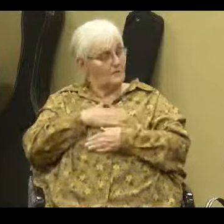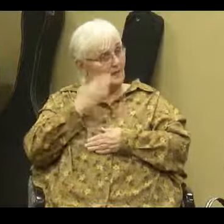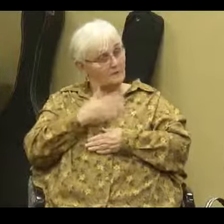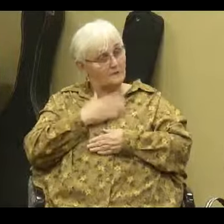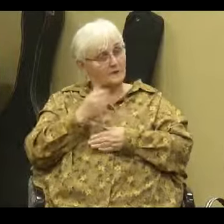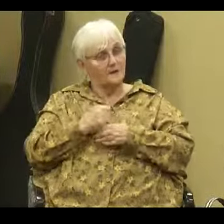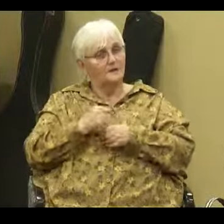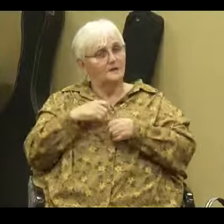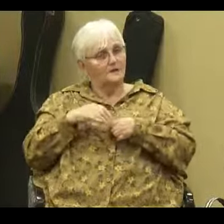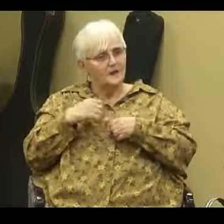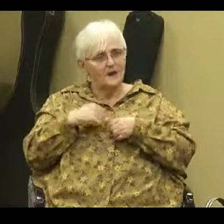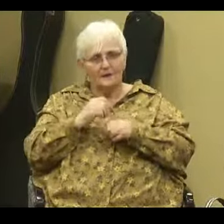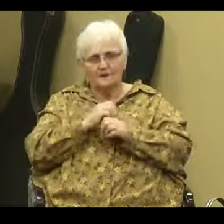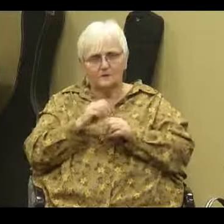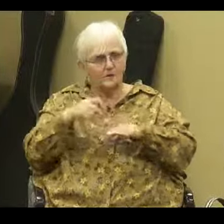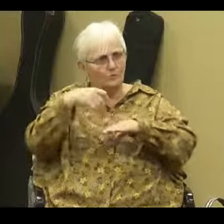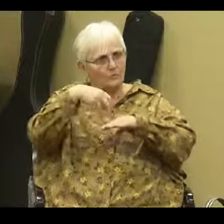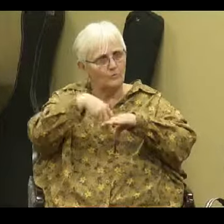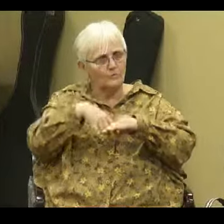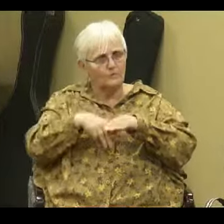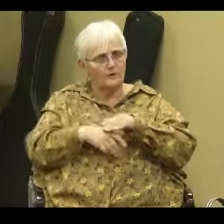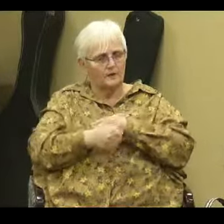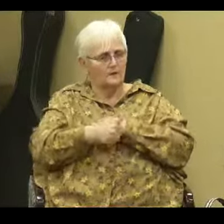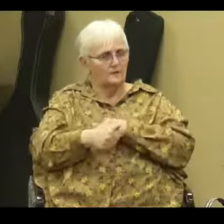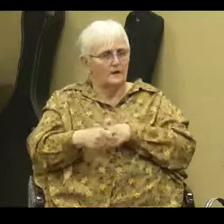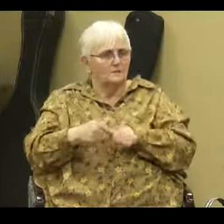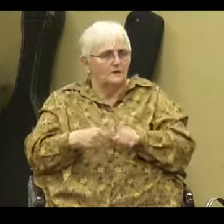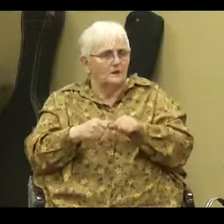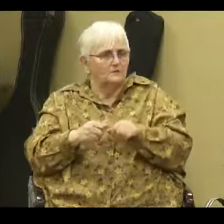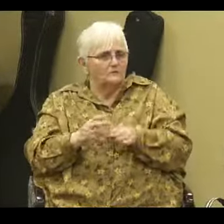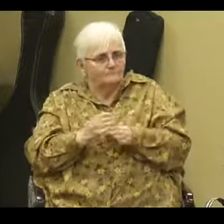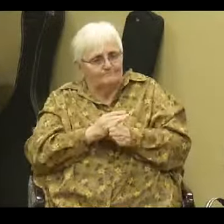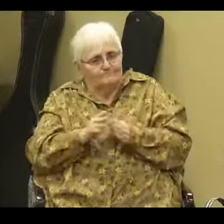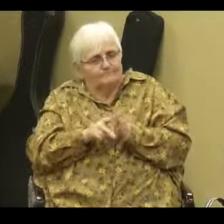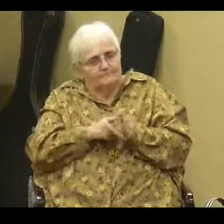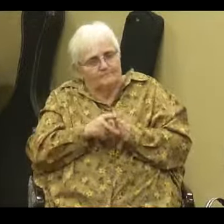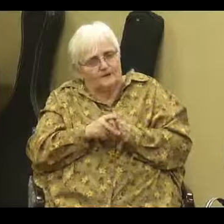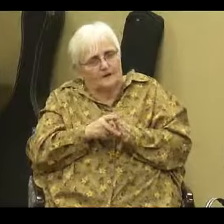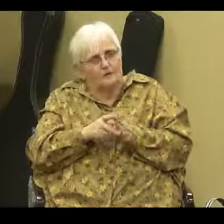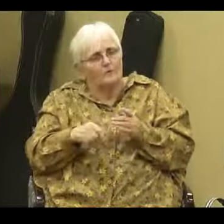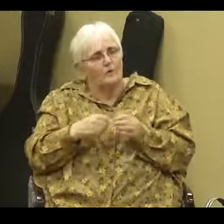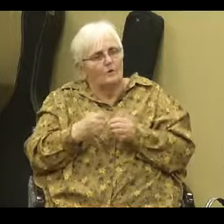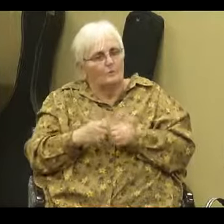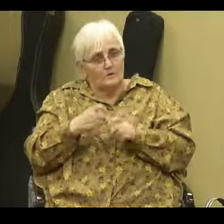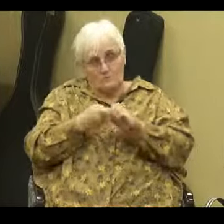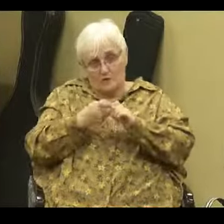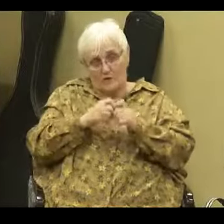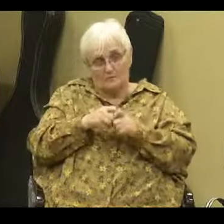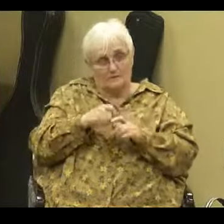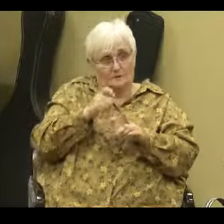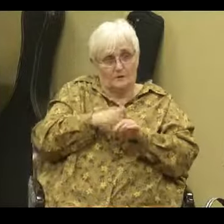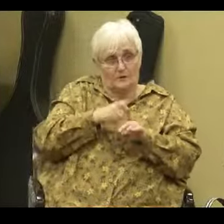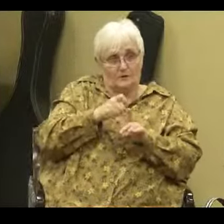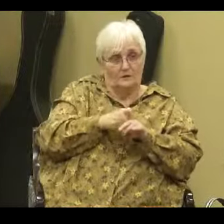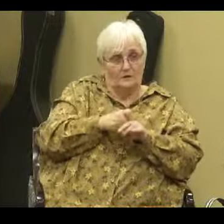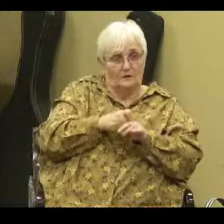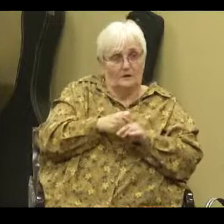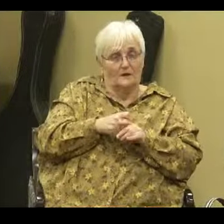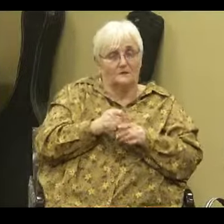Yet he has no root in himself, but endures only for a while. Well, when tribulation or persecution arises